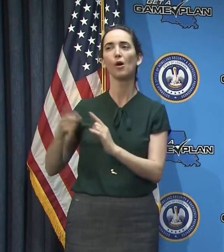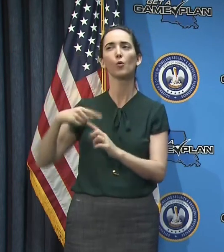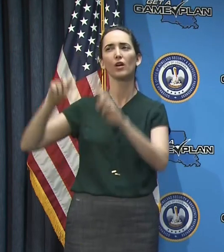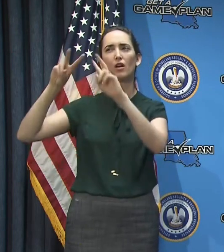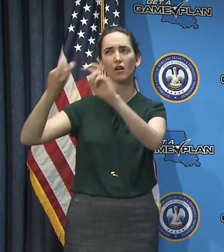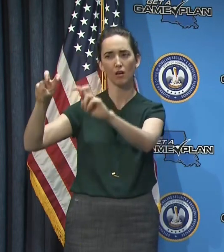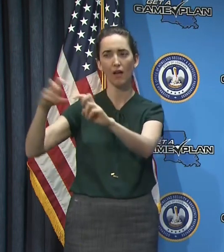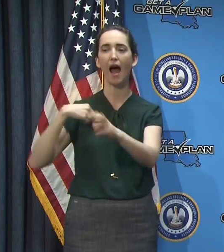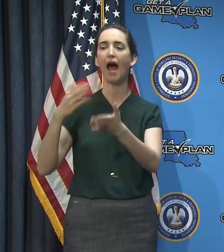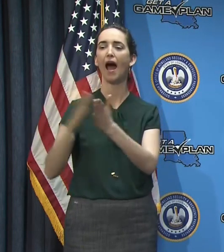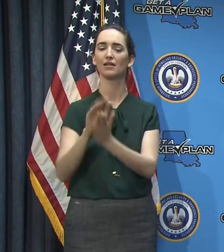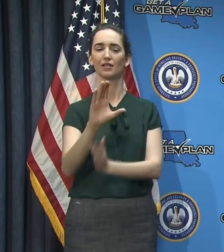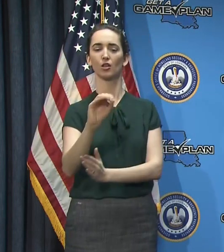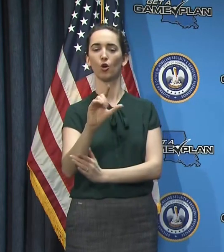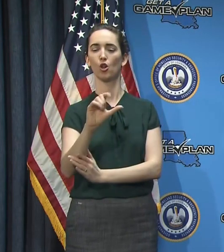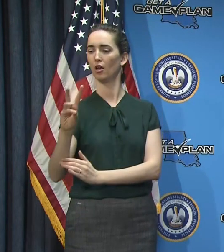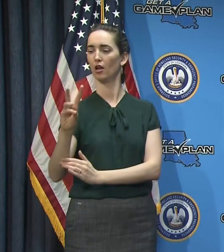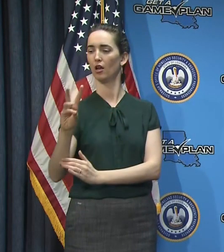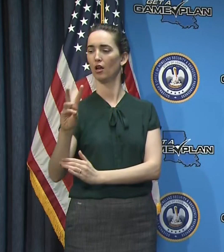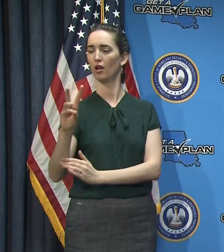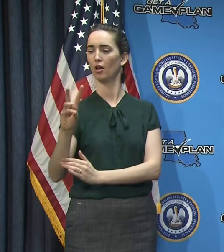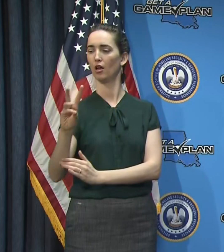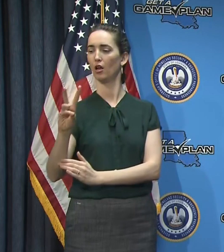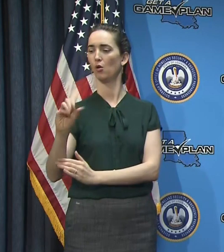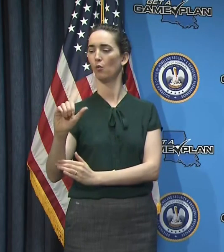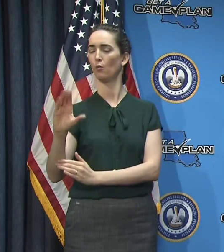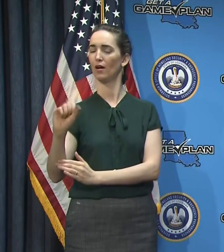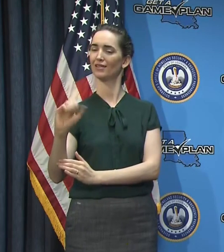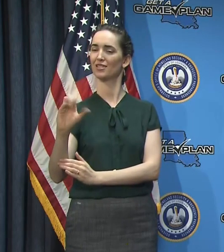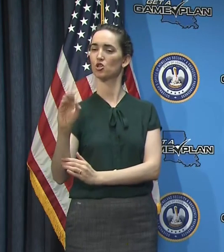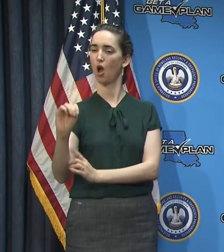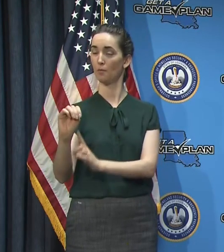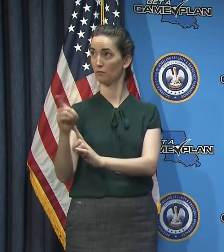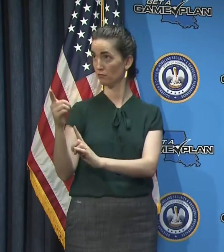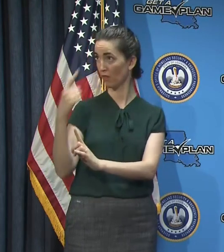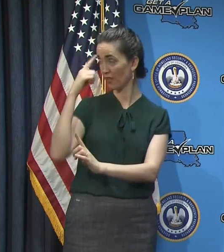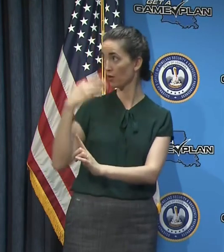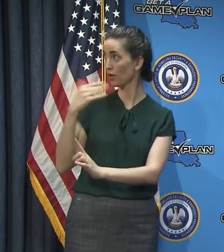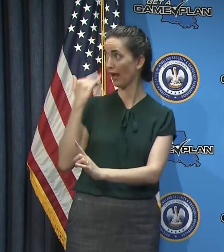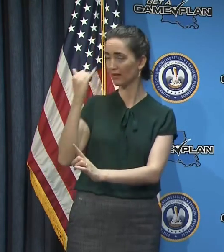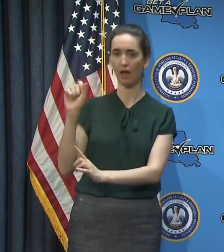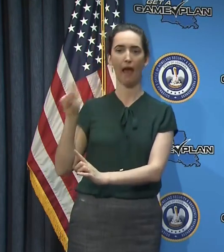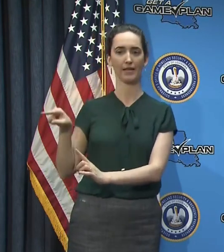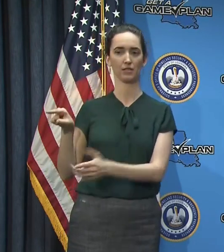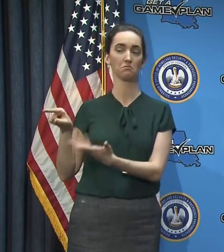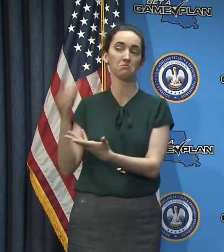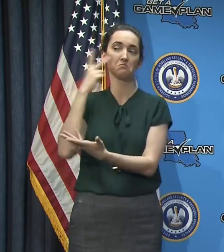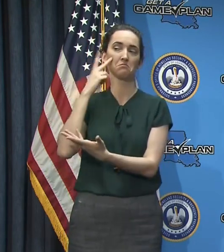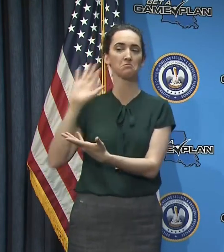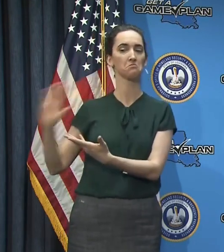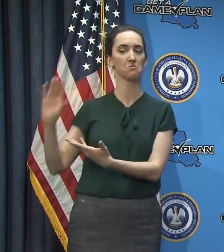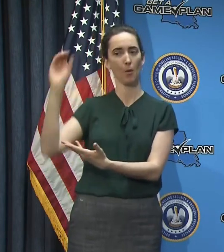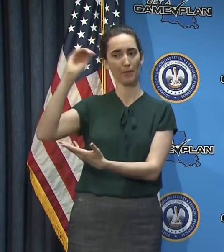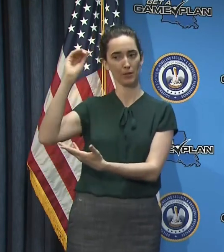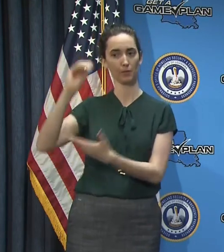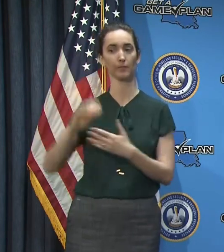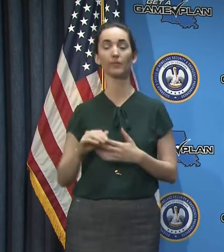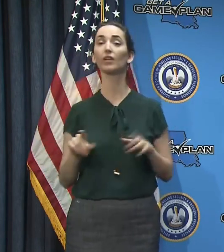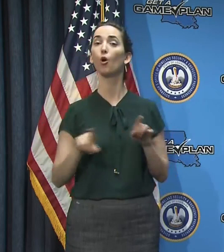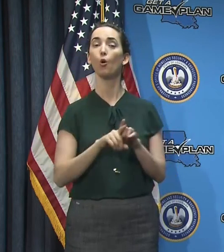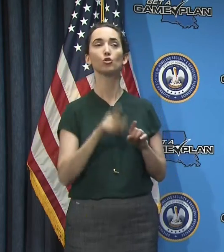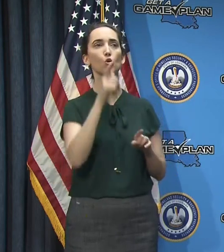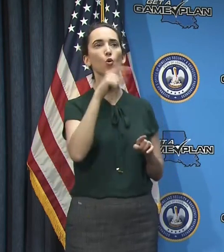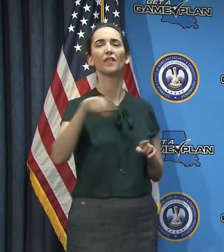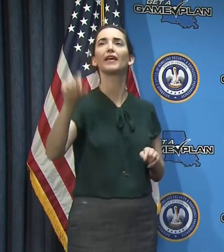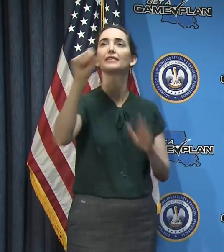Colonel Wascom, uh, to take a look at and see whether the step he would recommend. And then we're also trying to talk directly to the states that are